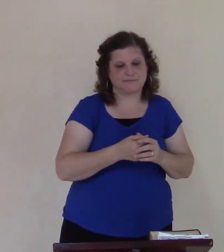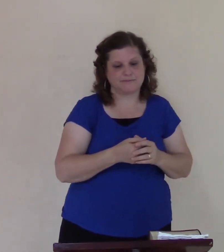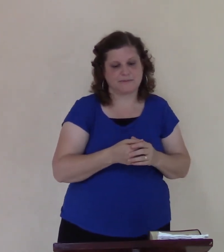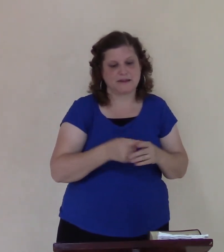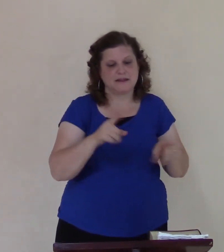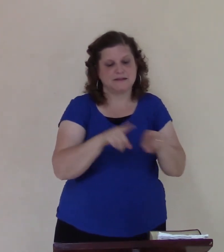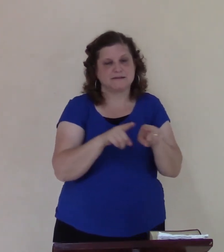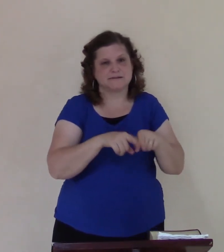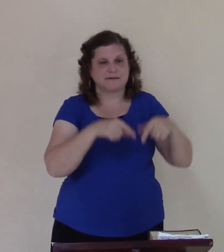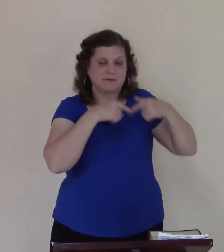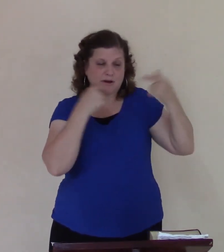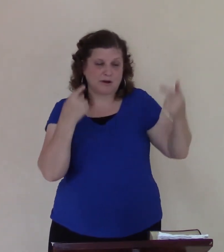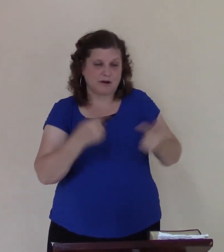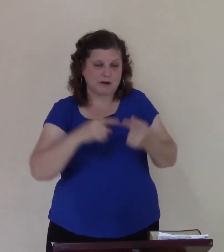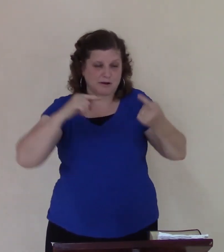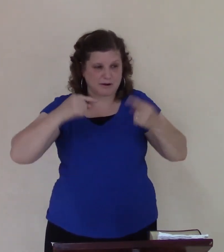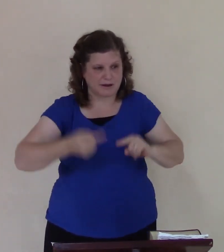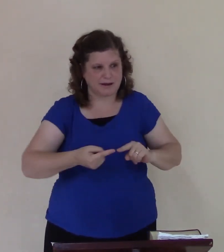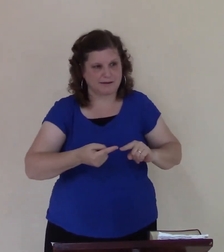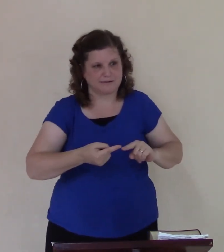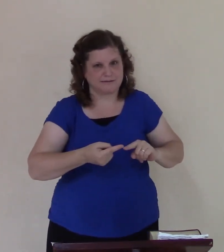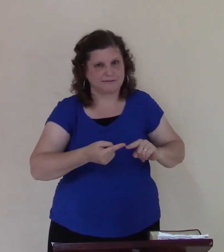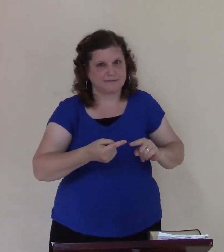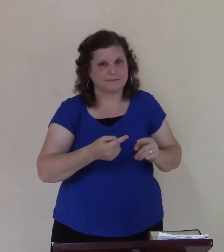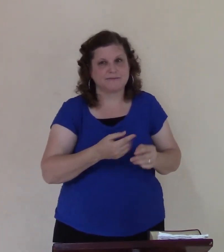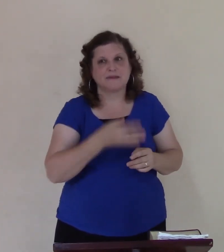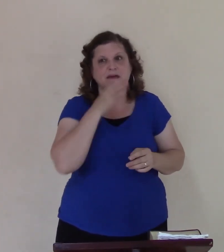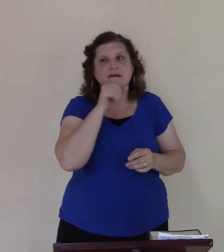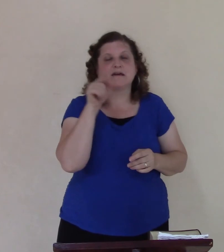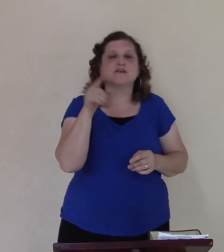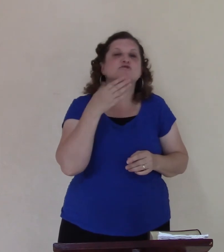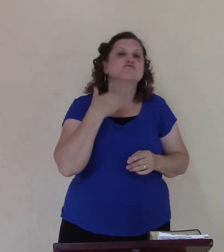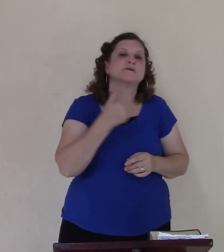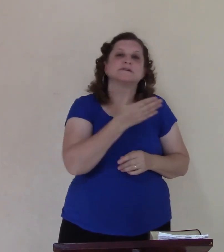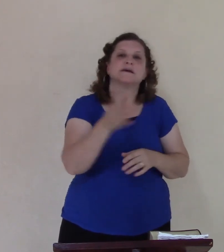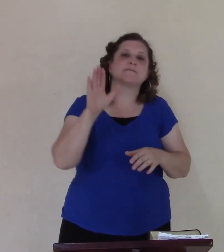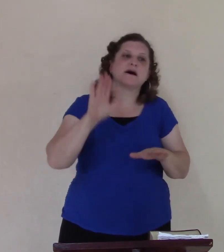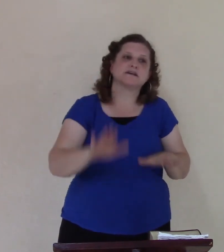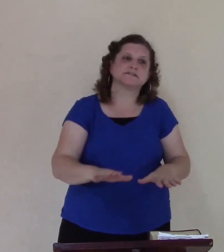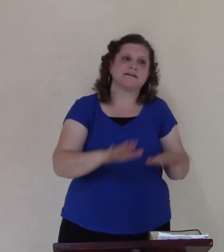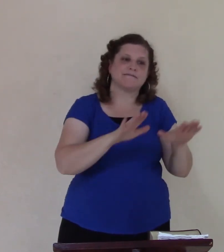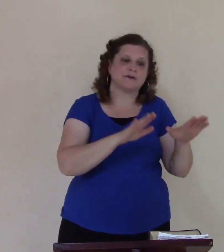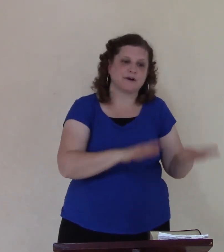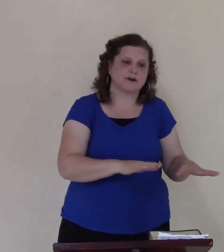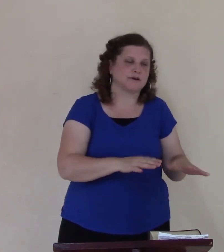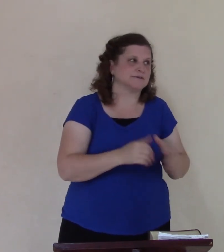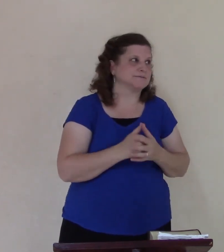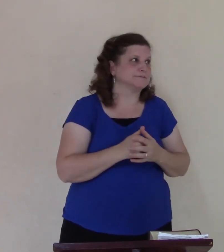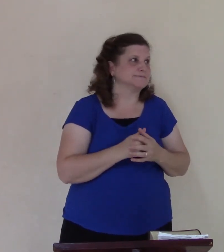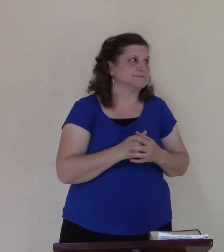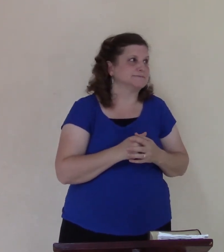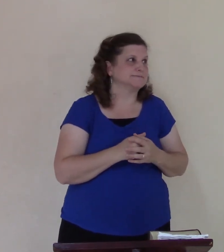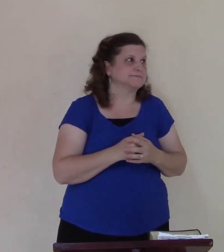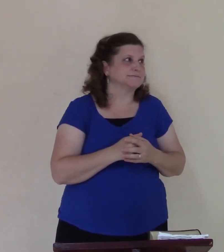the same things he wants them to suffer not all sin and that's the most of it